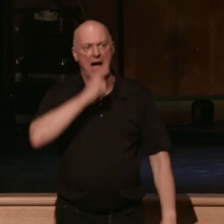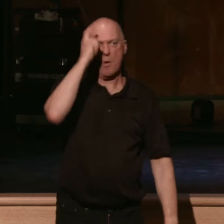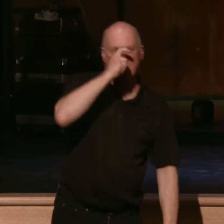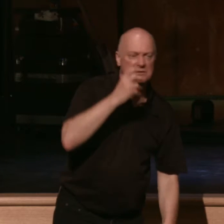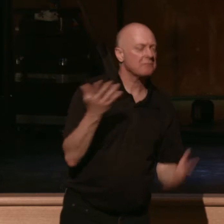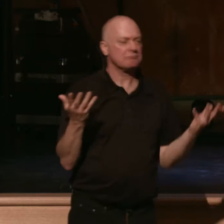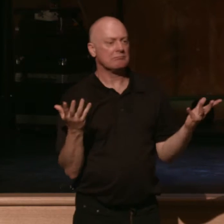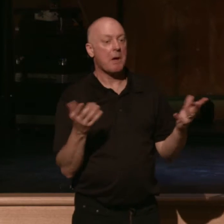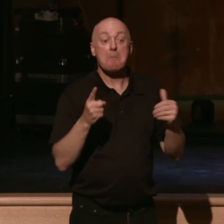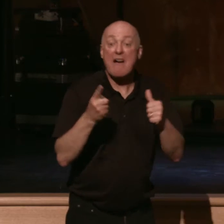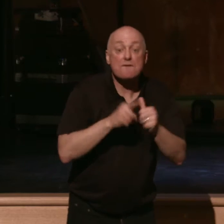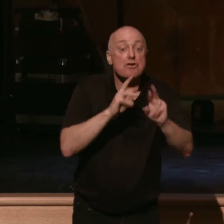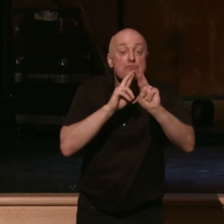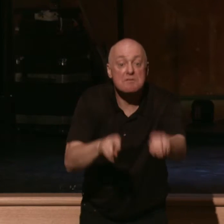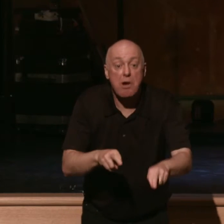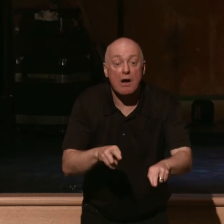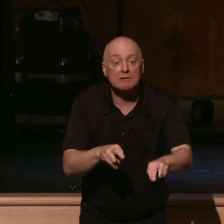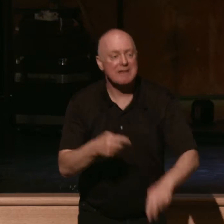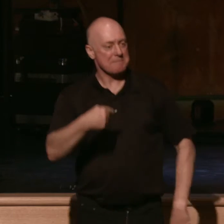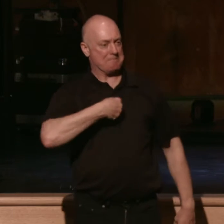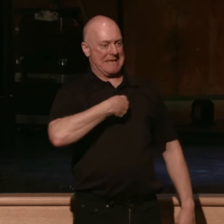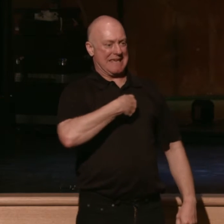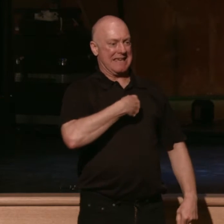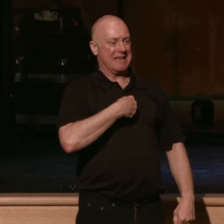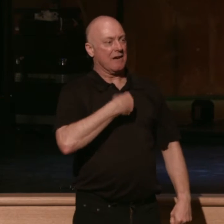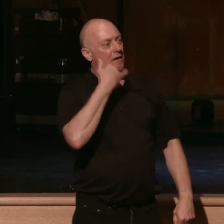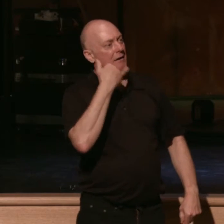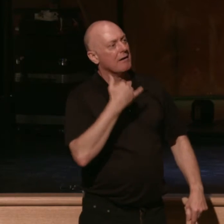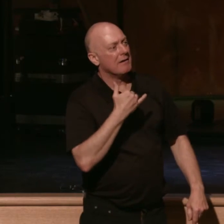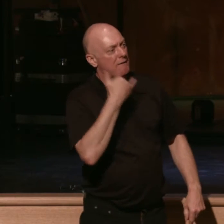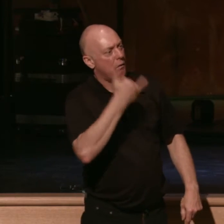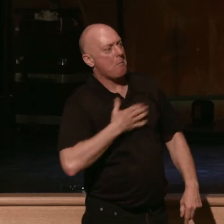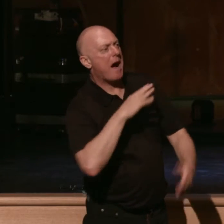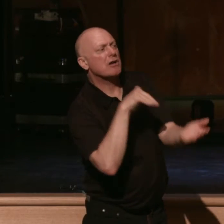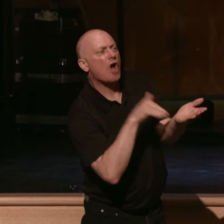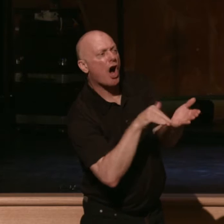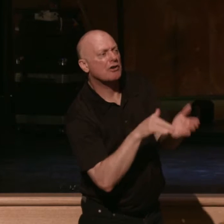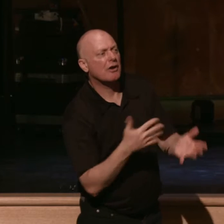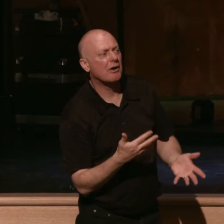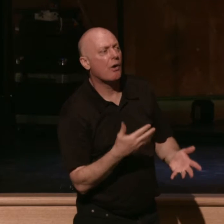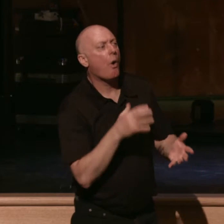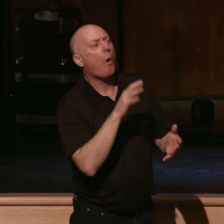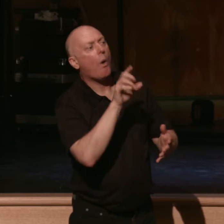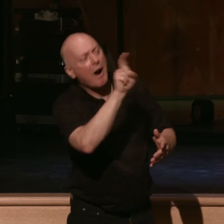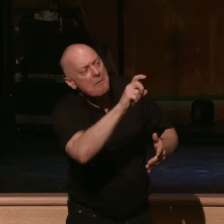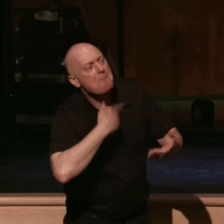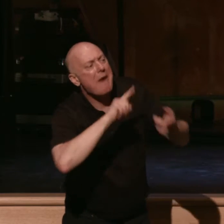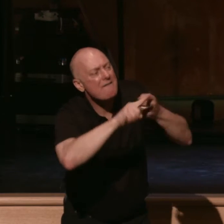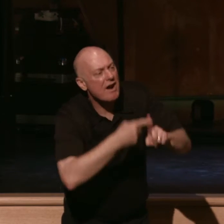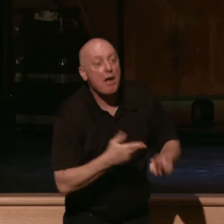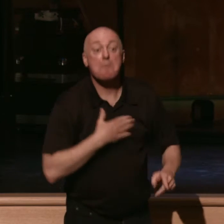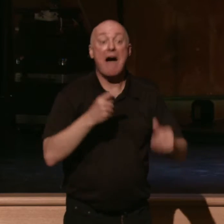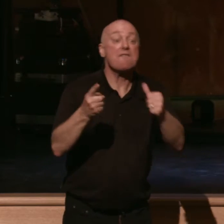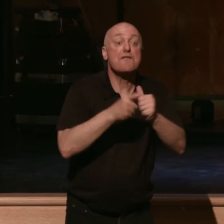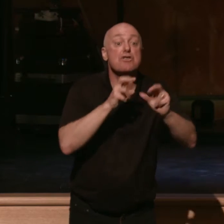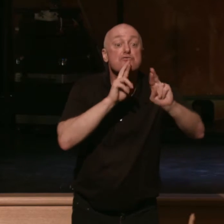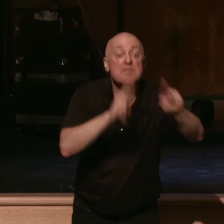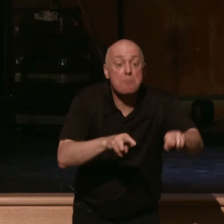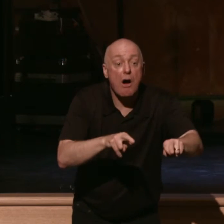My first response is to call my own doctor and ask for my own friends. My first response is to send men in front of me.